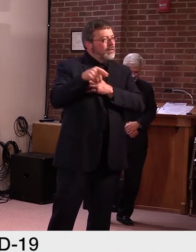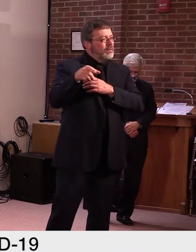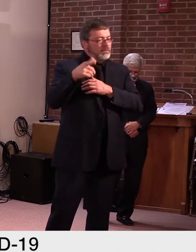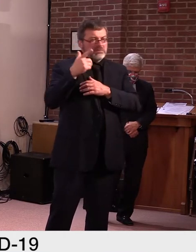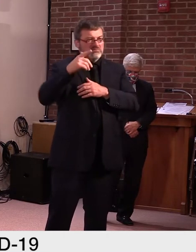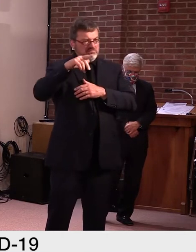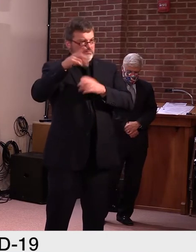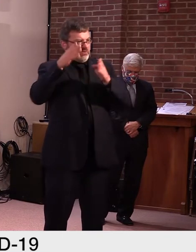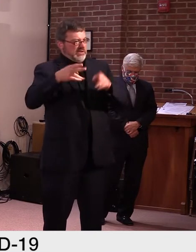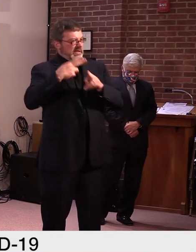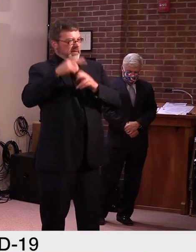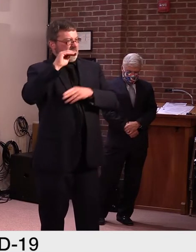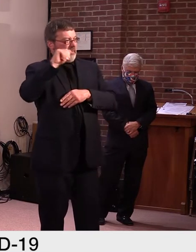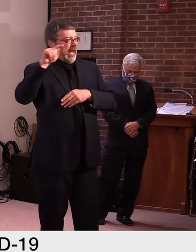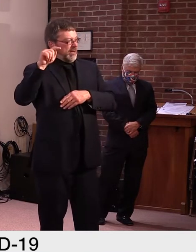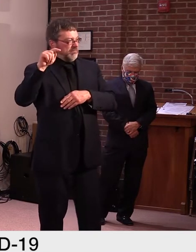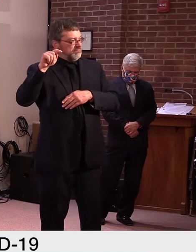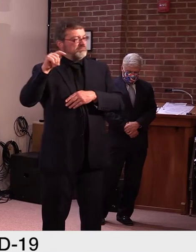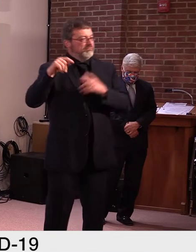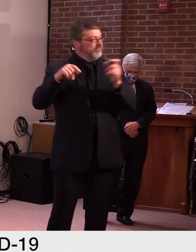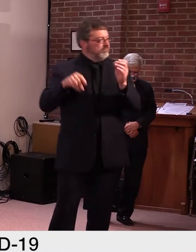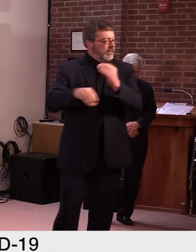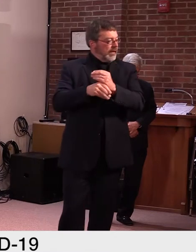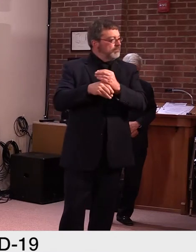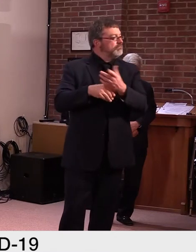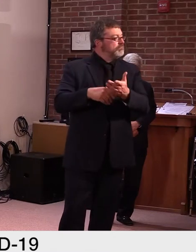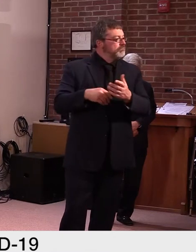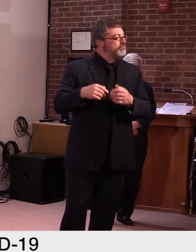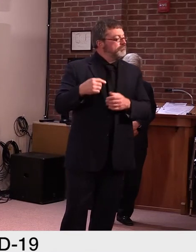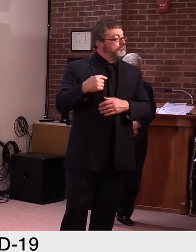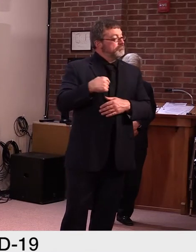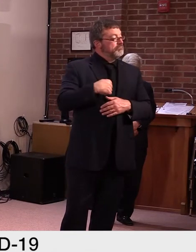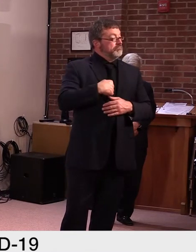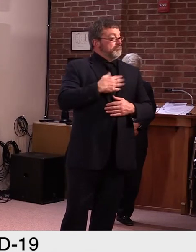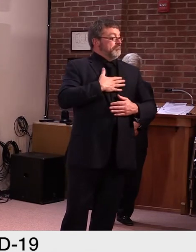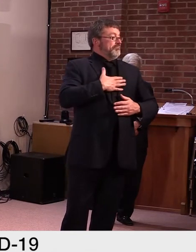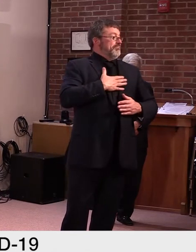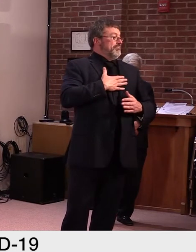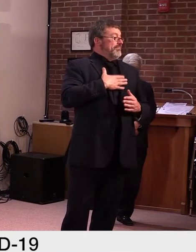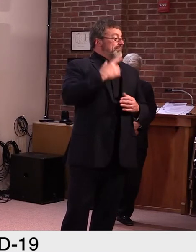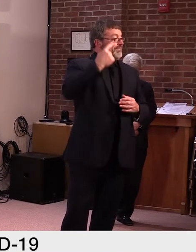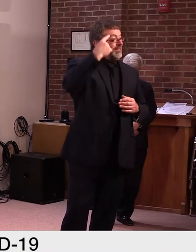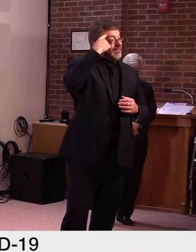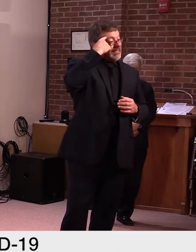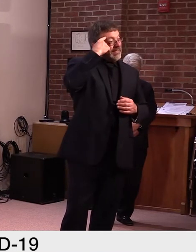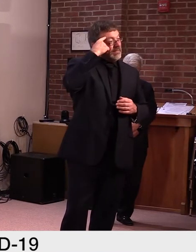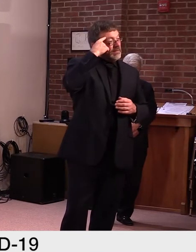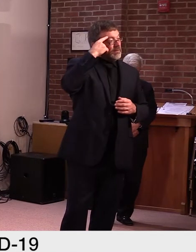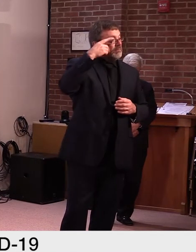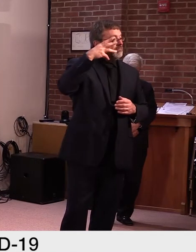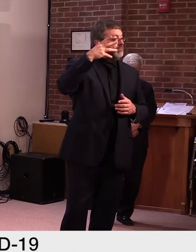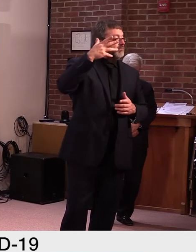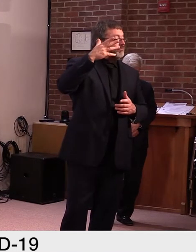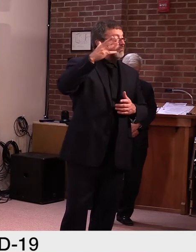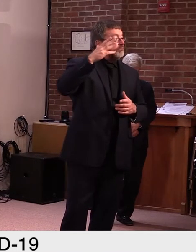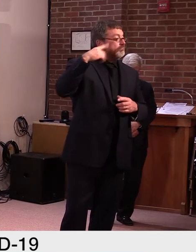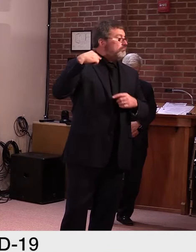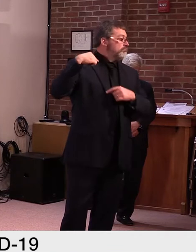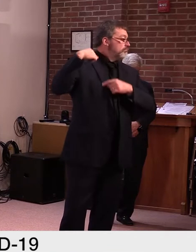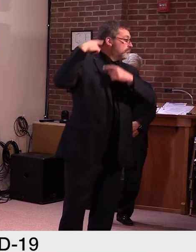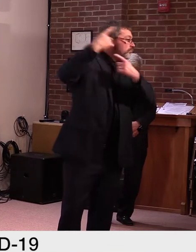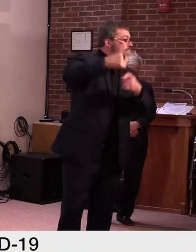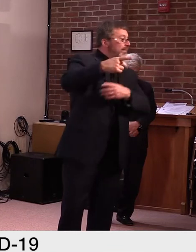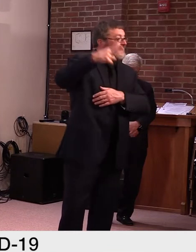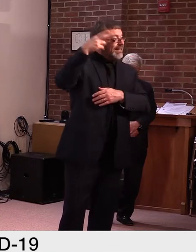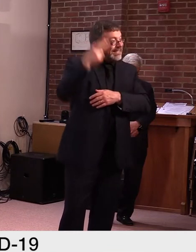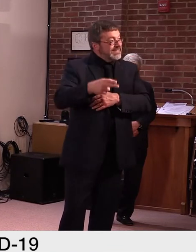the question. Um, I think what this comes back down to is that historically people look to the unemployment rate, right or wrong, as